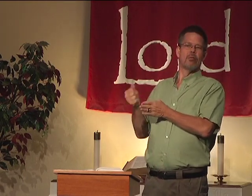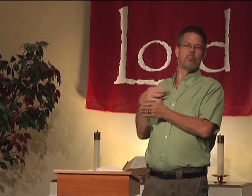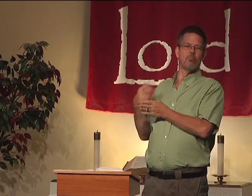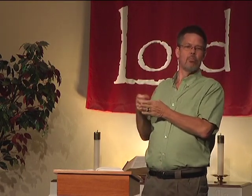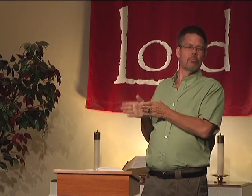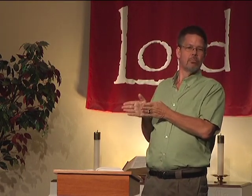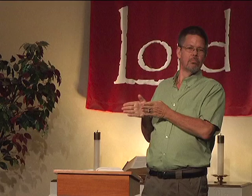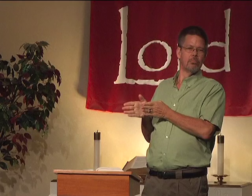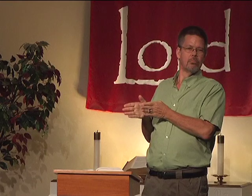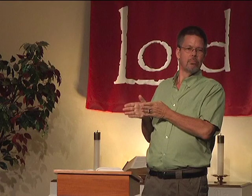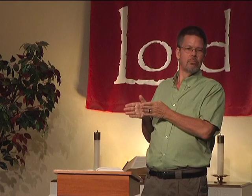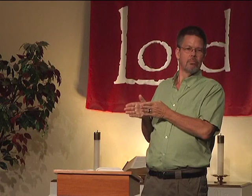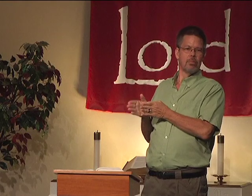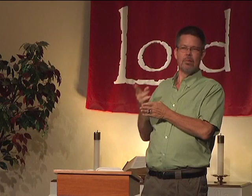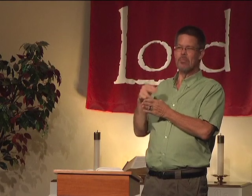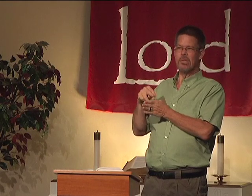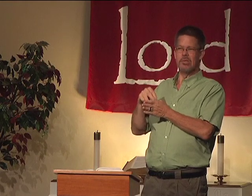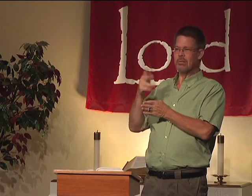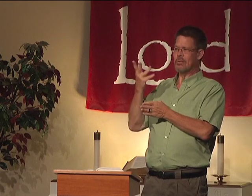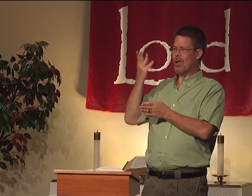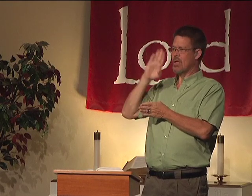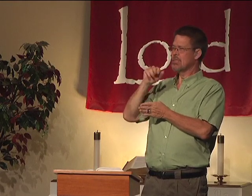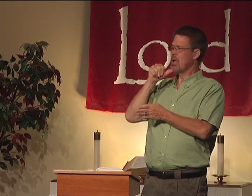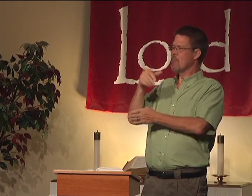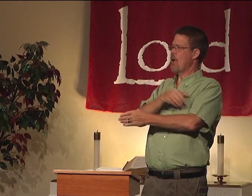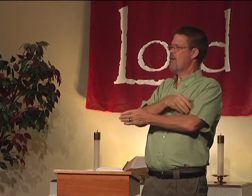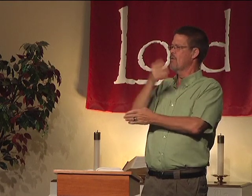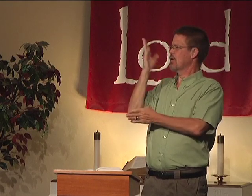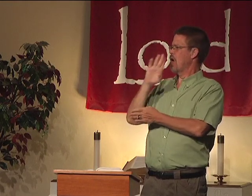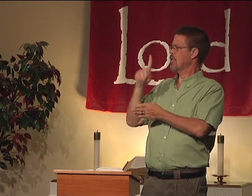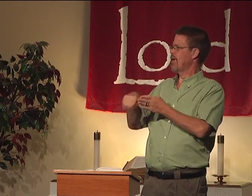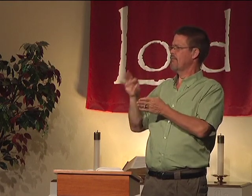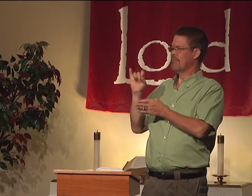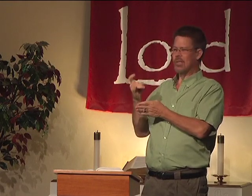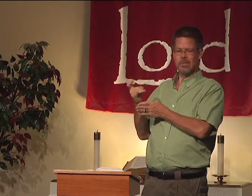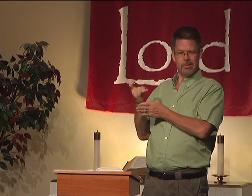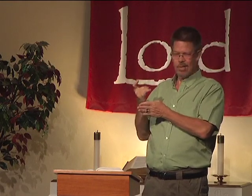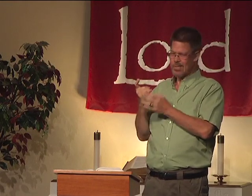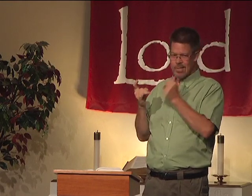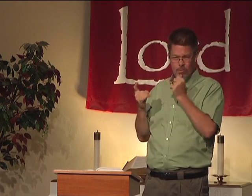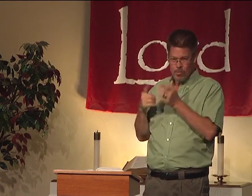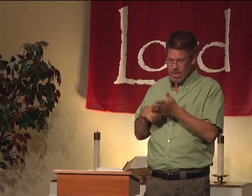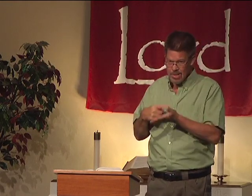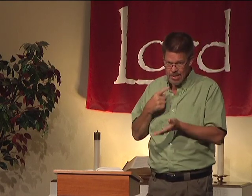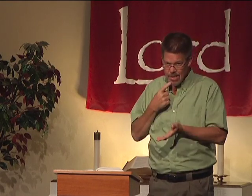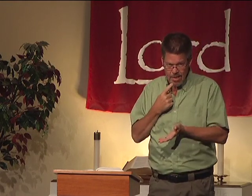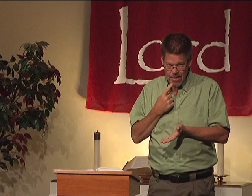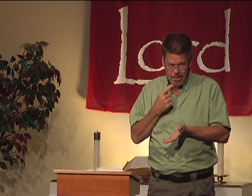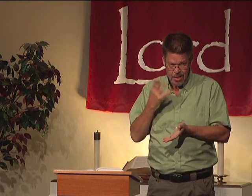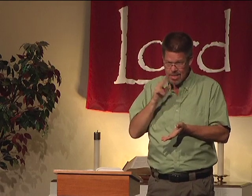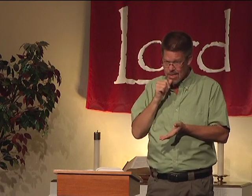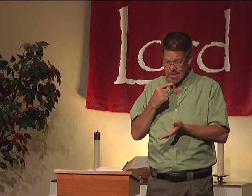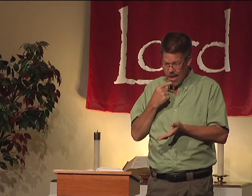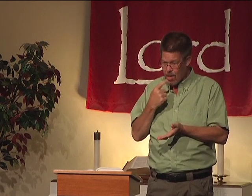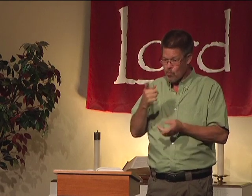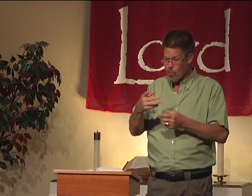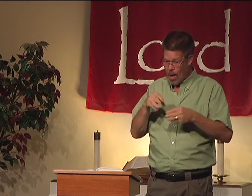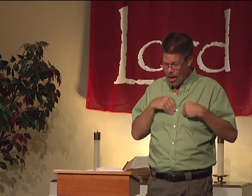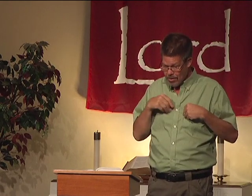problems. God didn't solve my problem. I mean, God isn't powerful. He can't fix this. That is not what the Bible says.